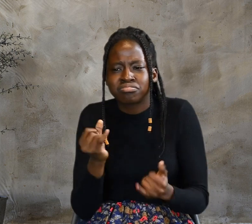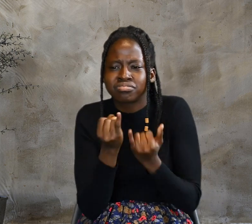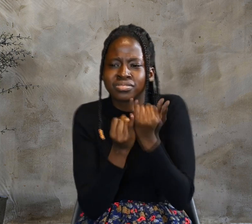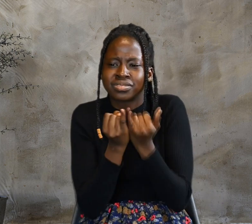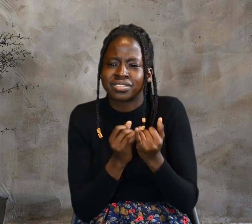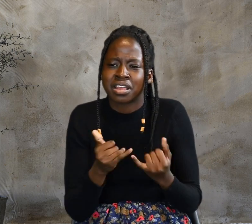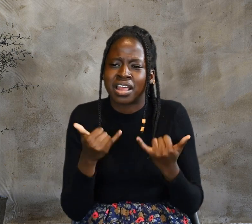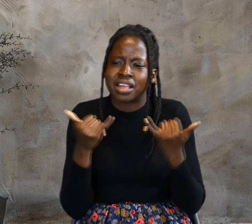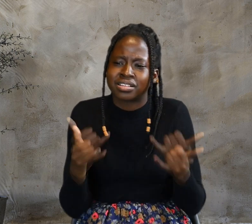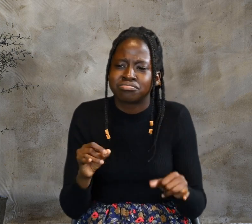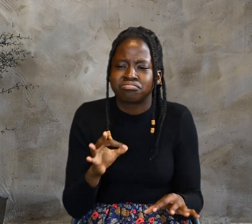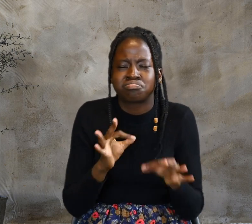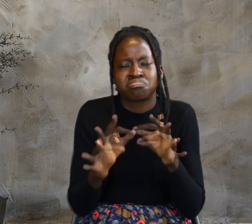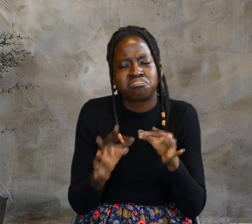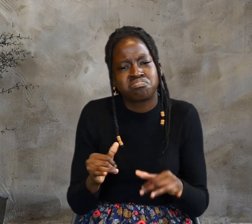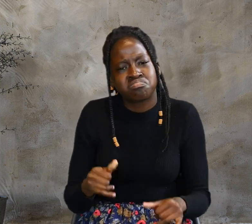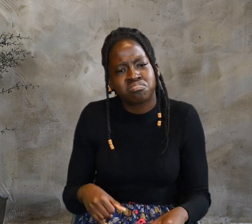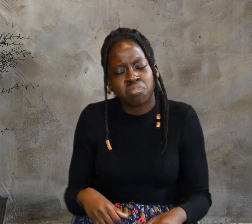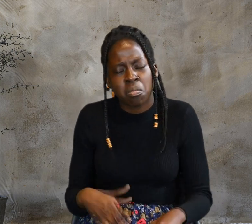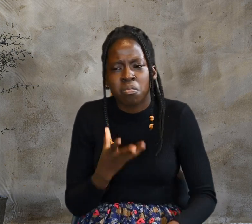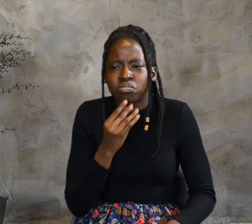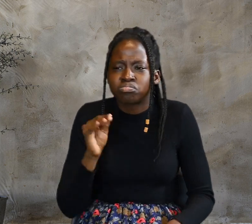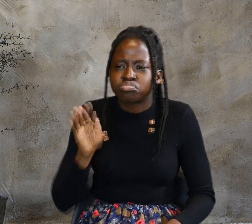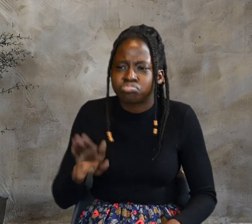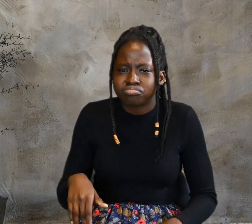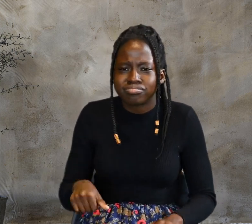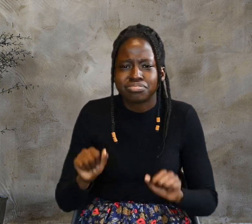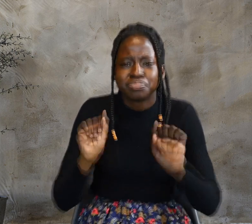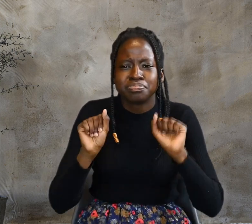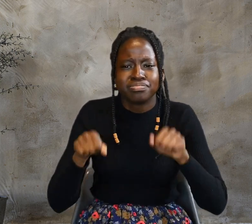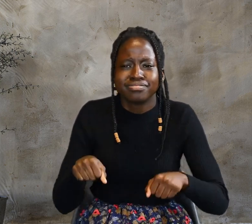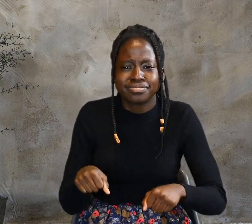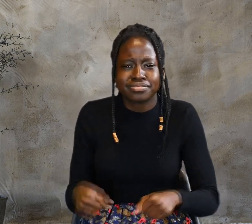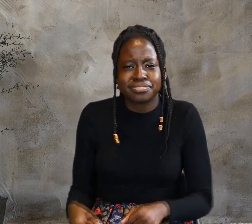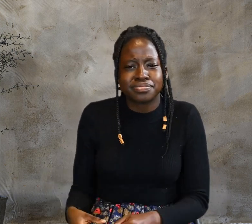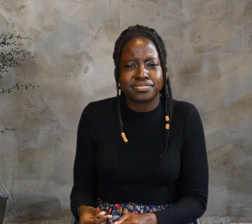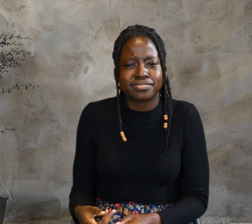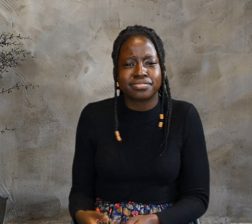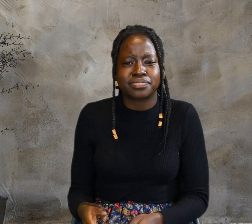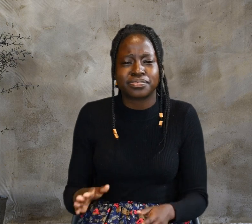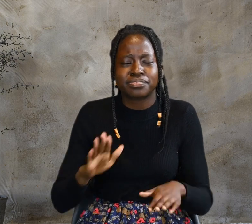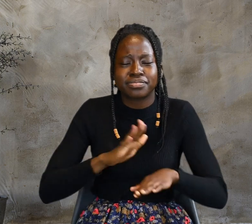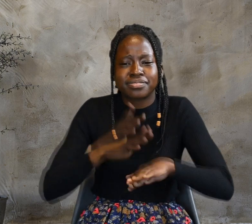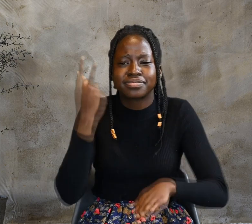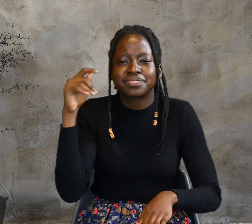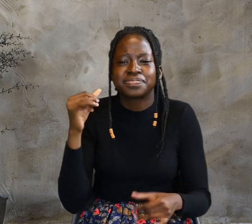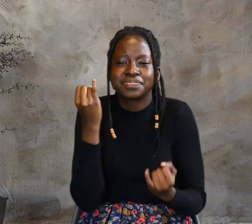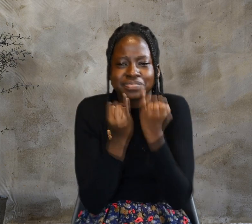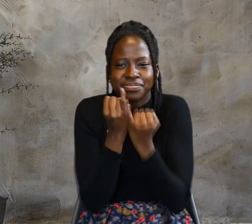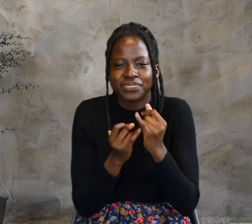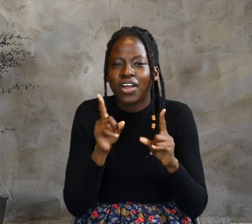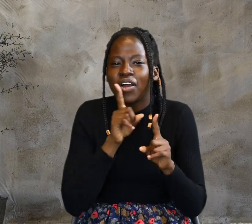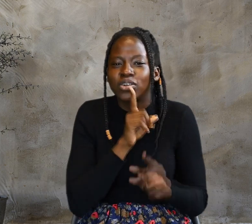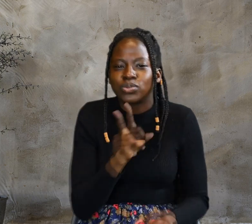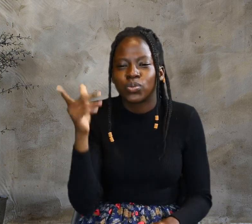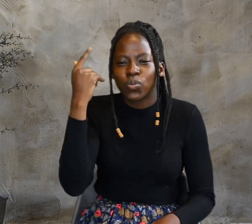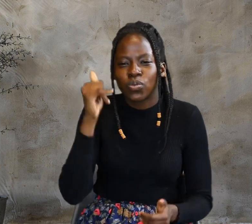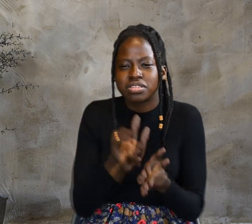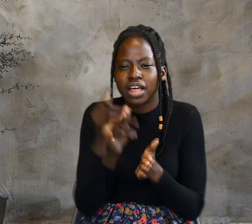circumcised on the Sabbath so that the law of Moses may not be